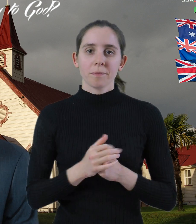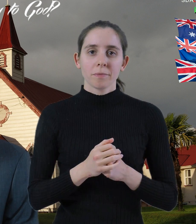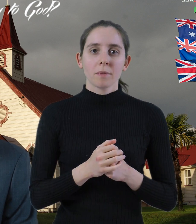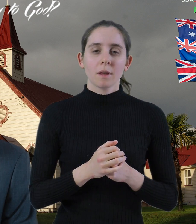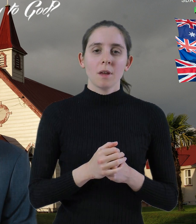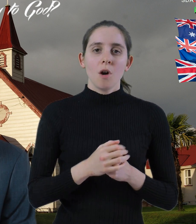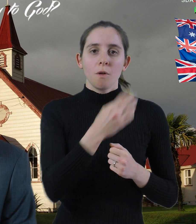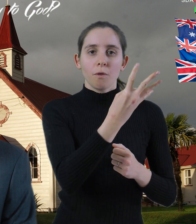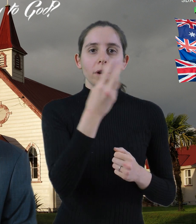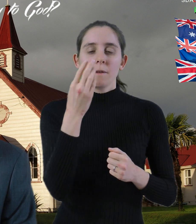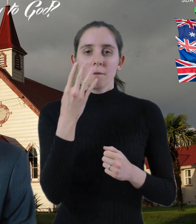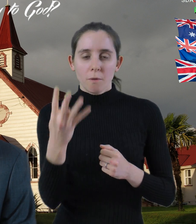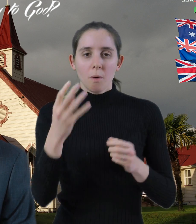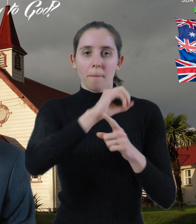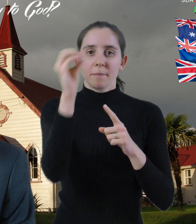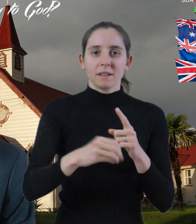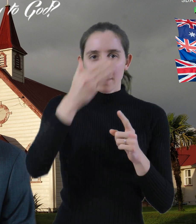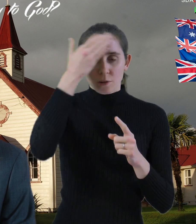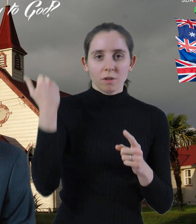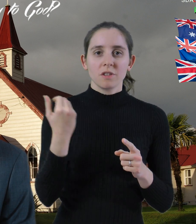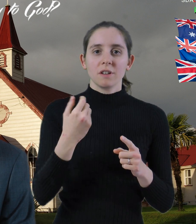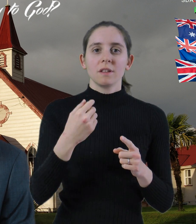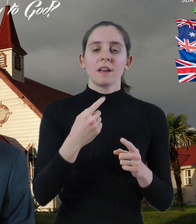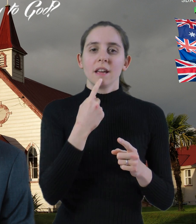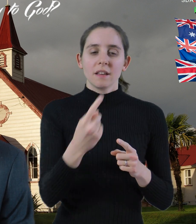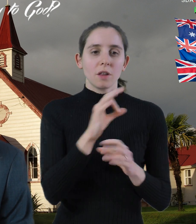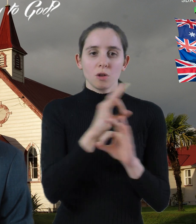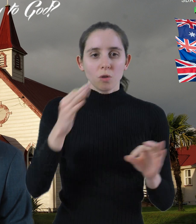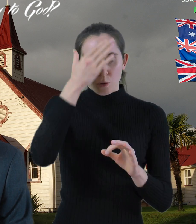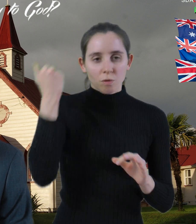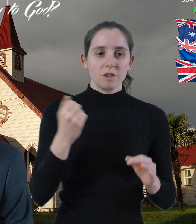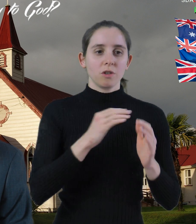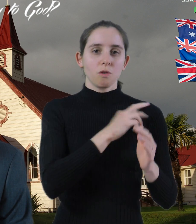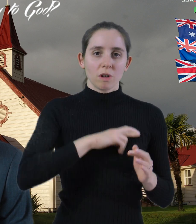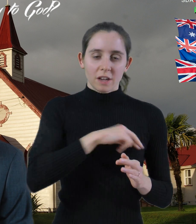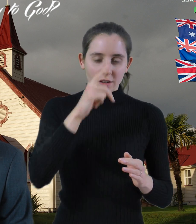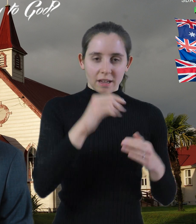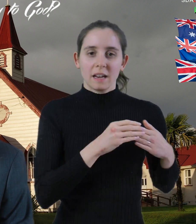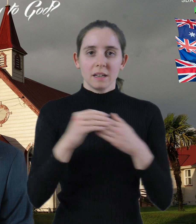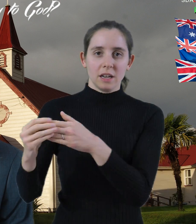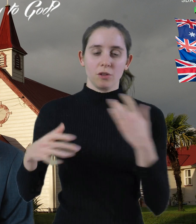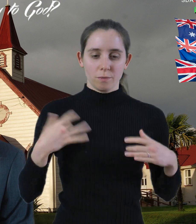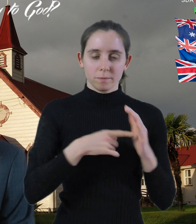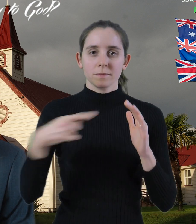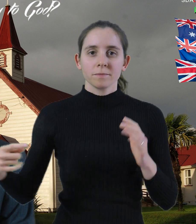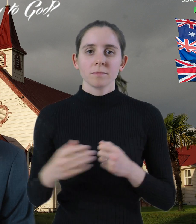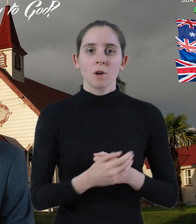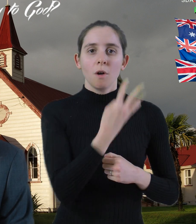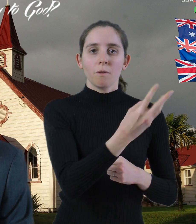Approximately 44% of Christians surveyed said that Islam and Hinduism can lead to eternal life. 43%